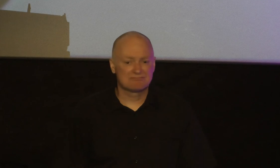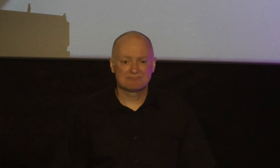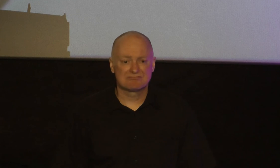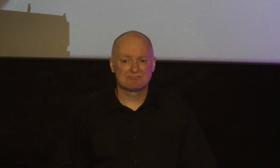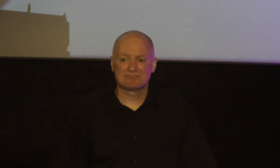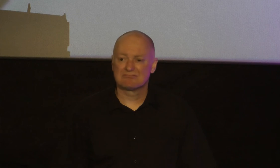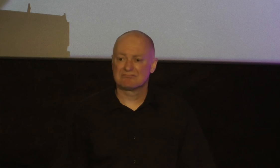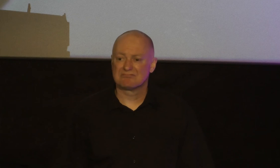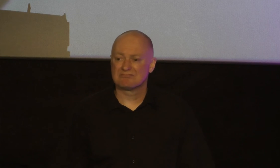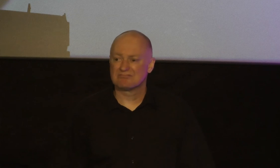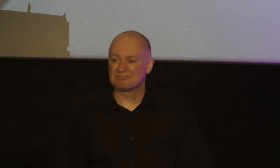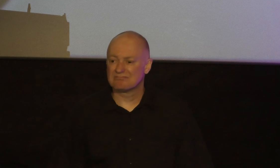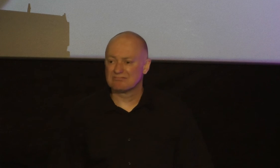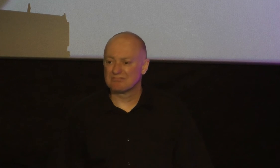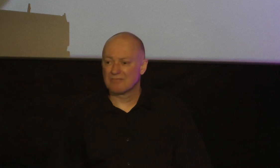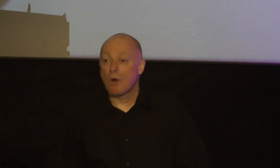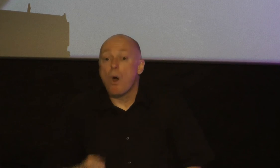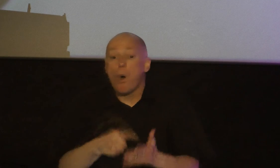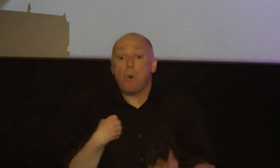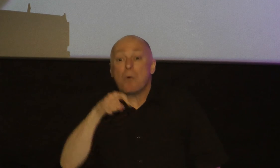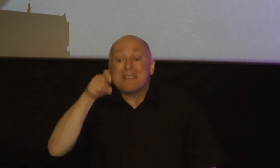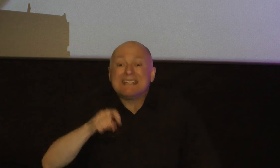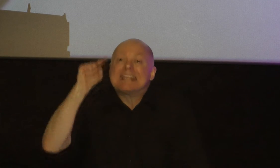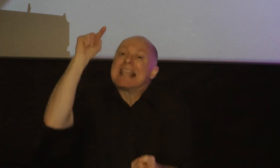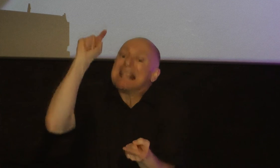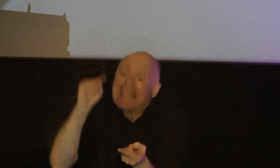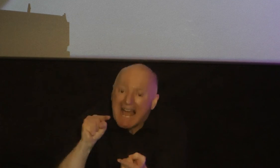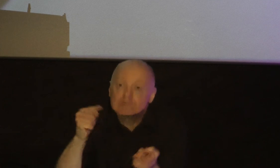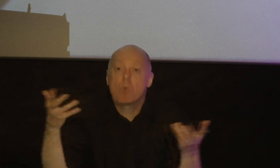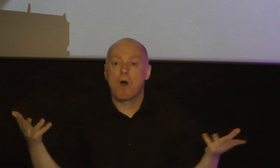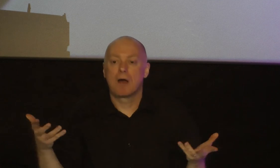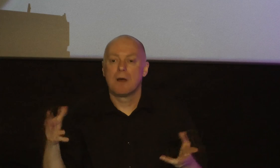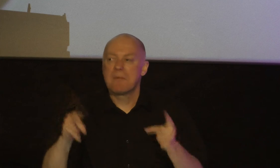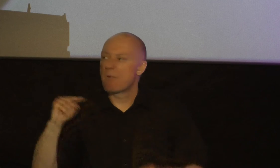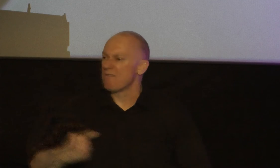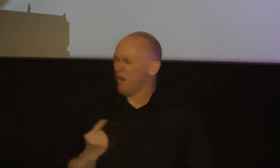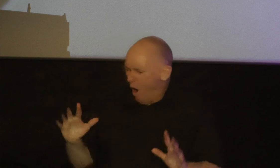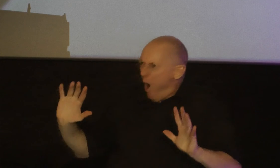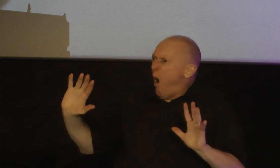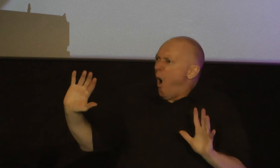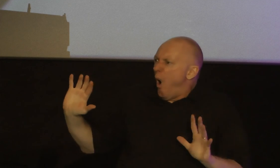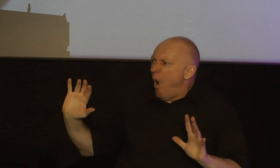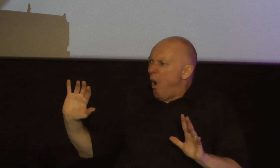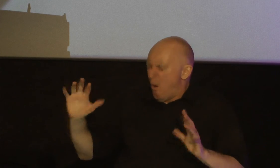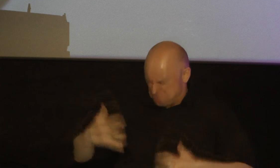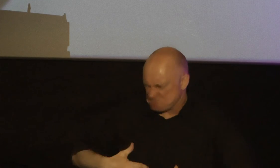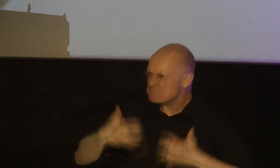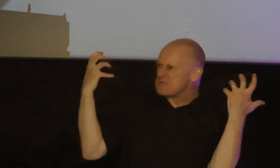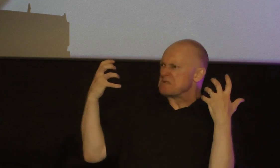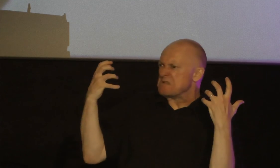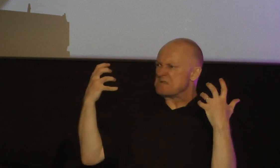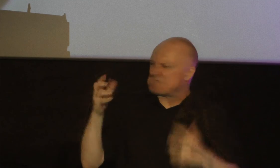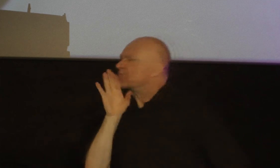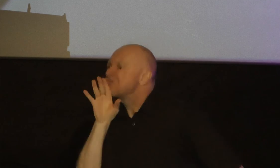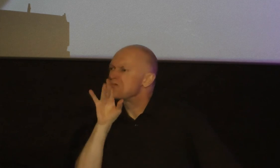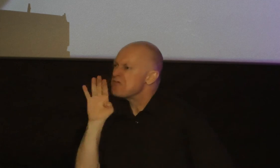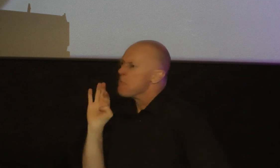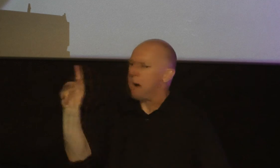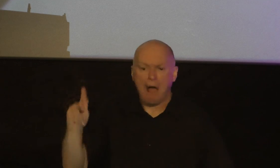and what we need less of is people who are offended getting on mad being quick to speak and slow to listen and